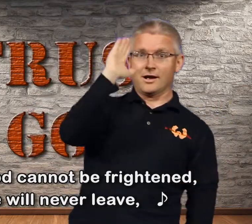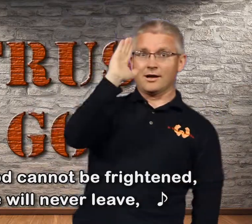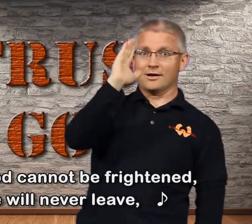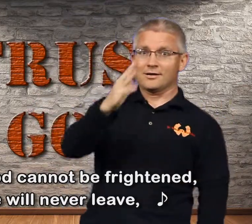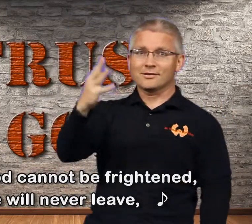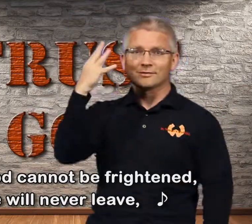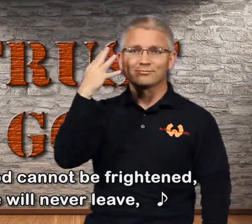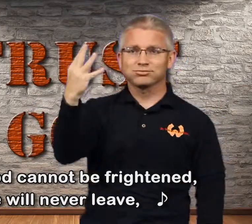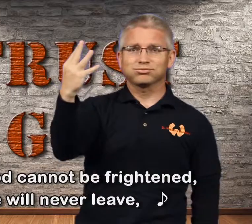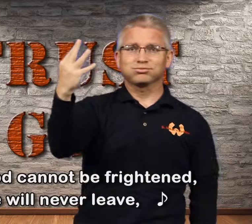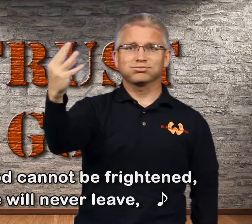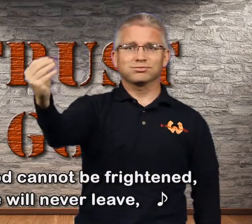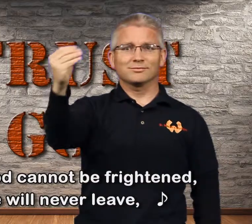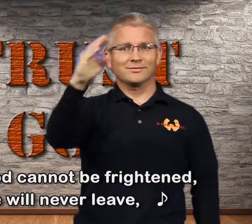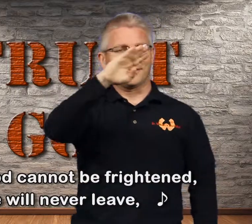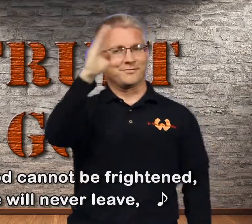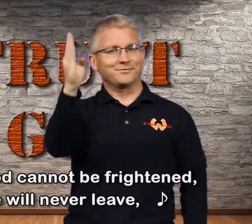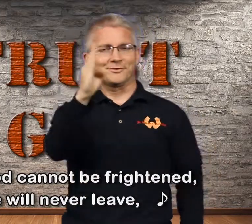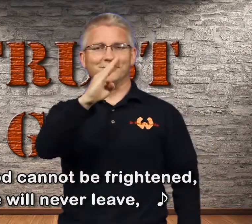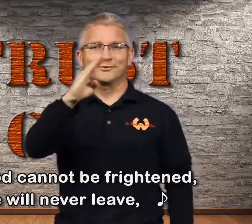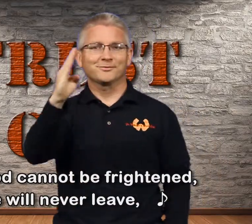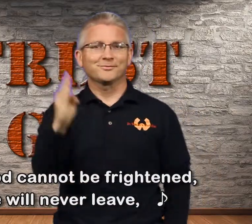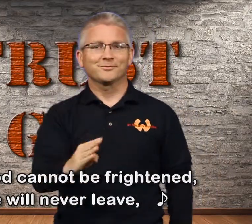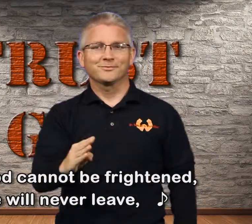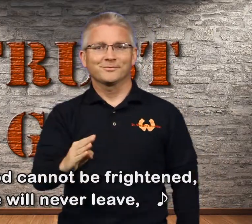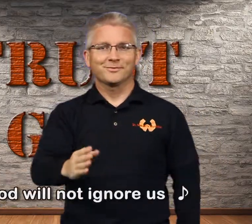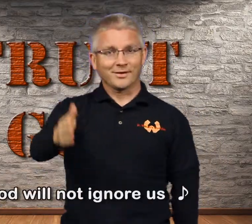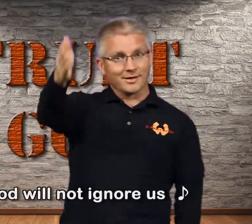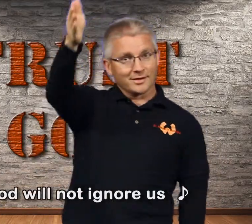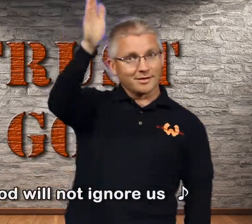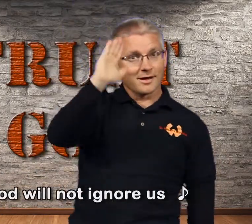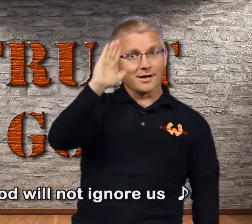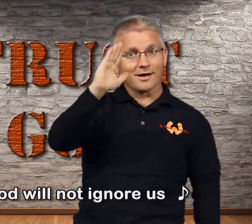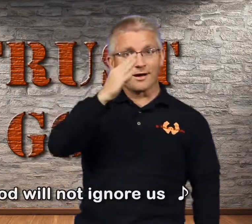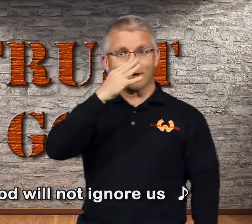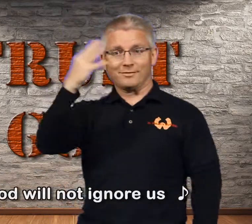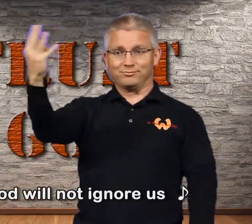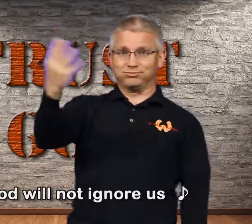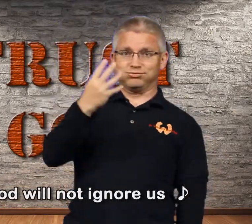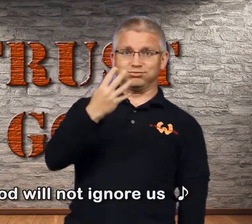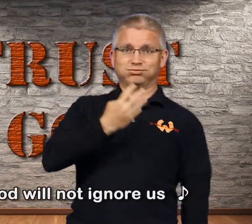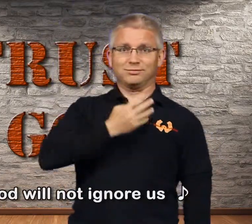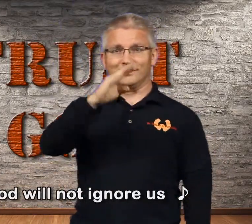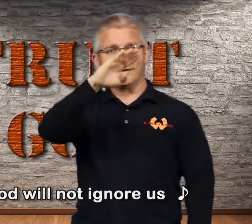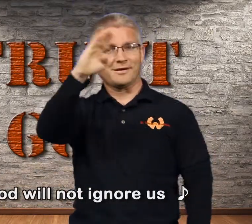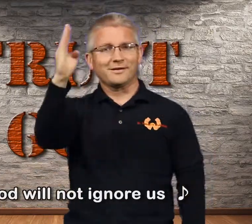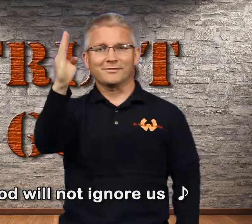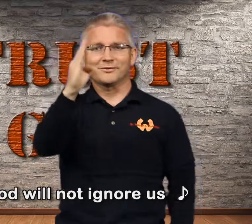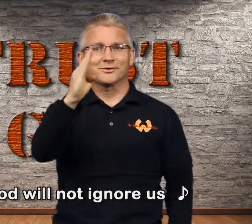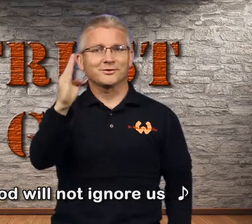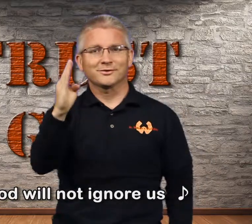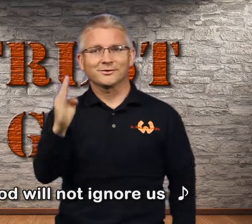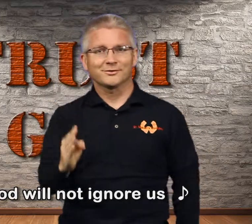He will never leave, God will not ignore us,